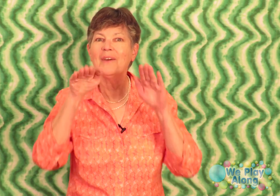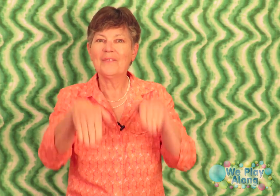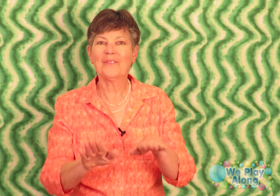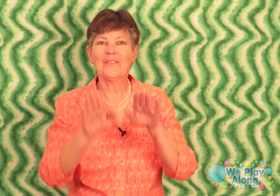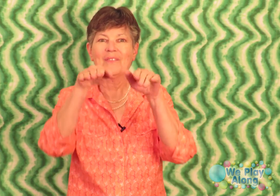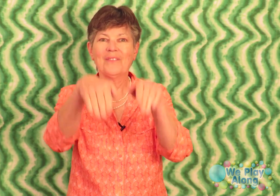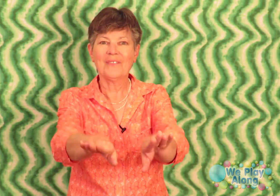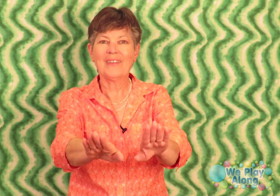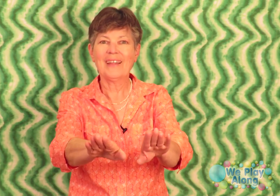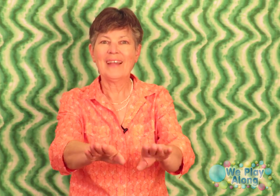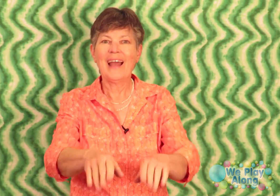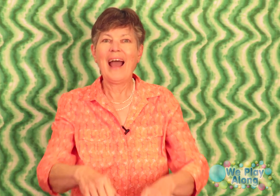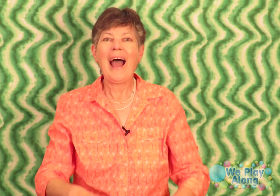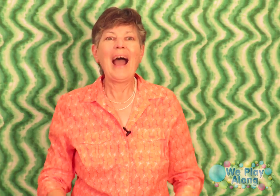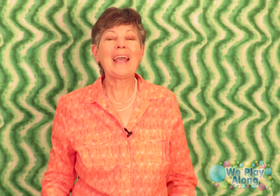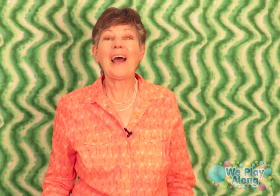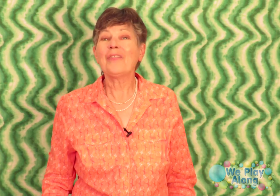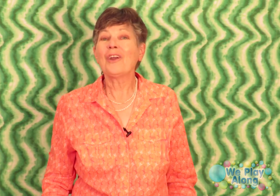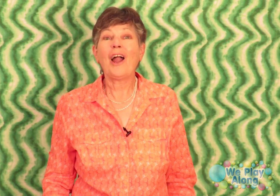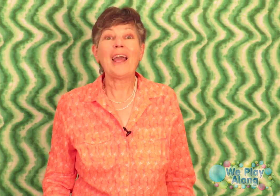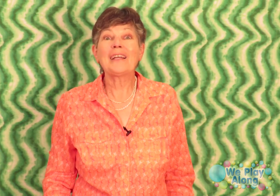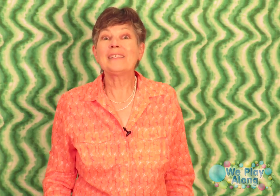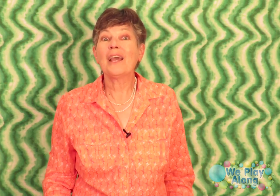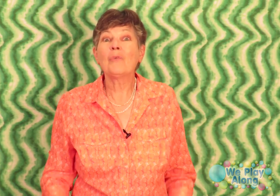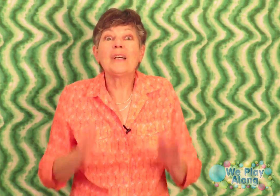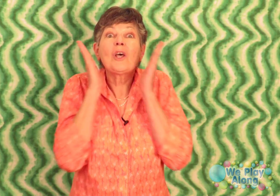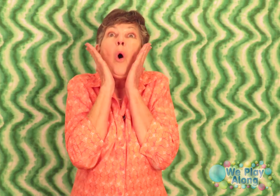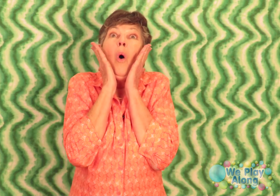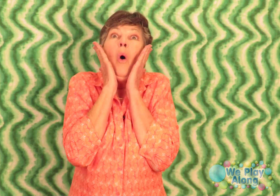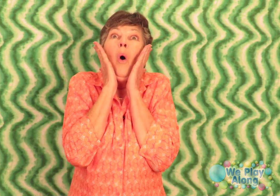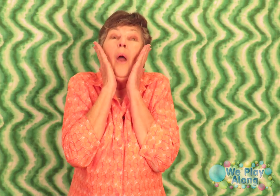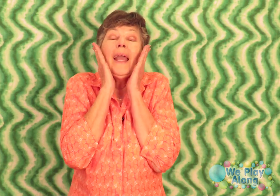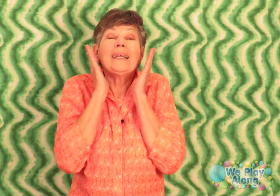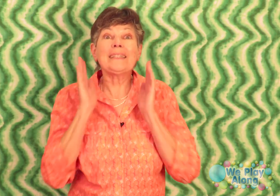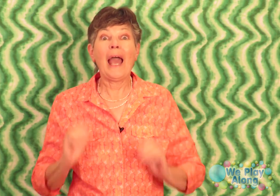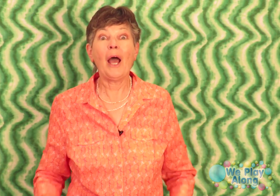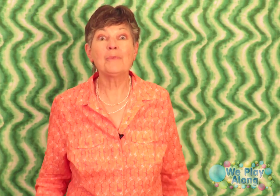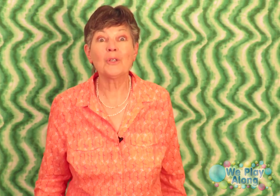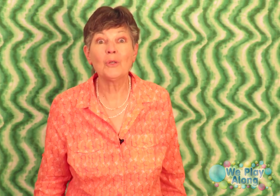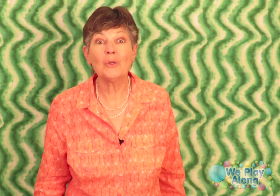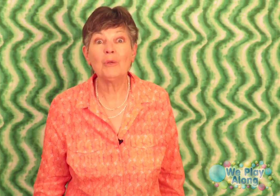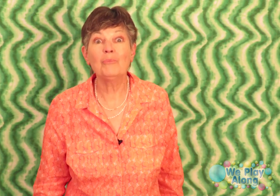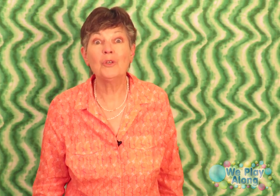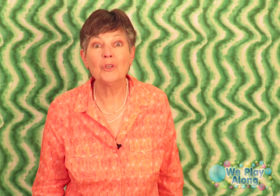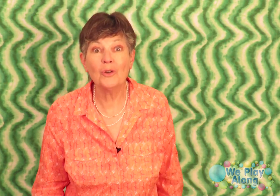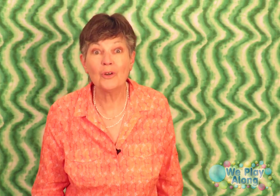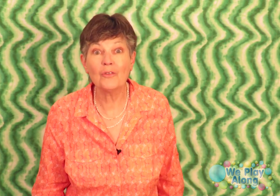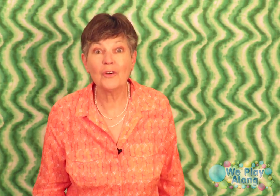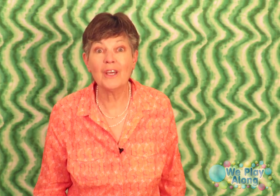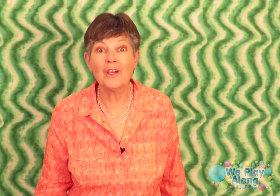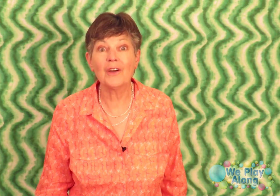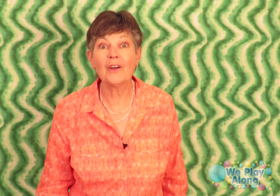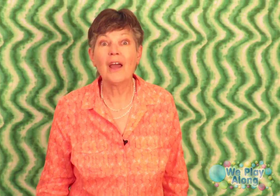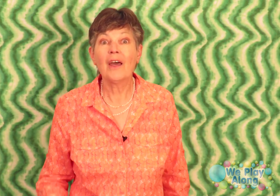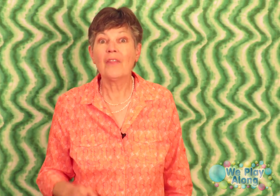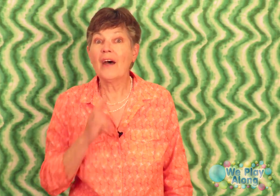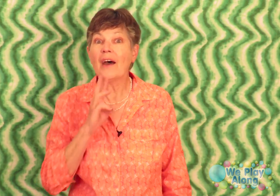I got there and all I could say was it's absolutely beautiful here the